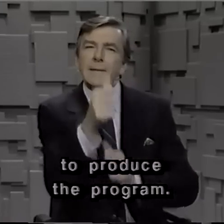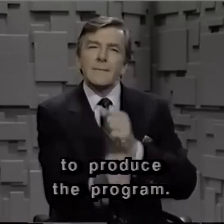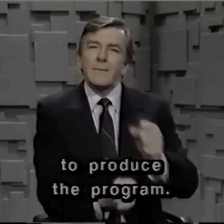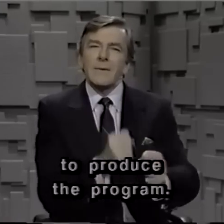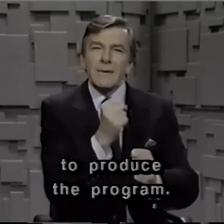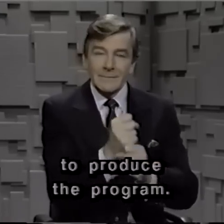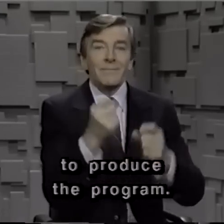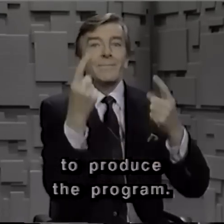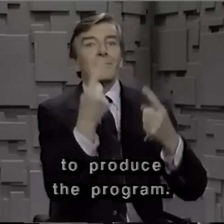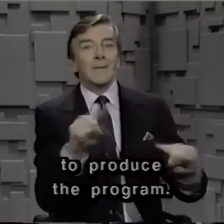program.